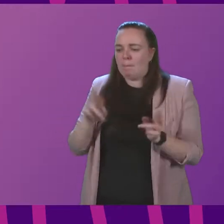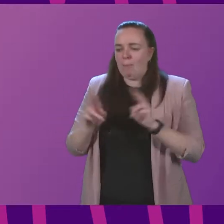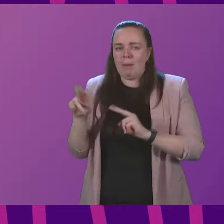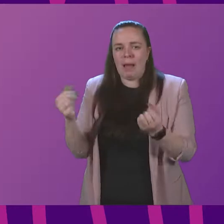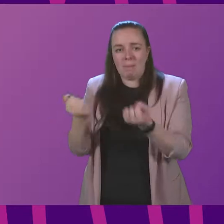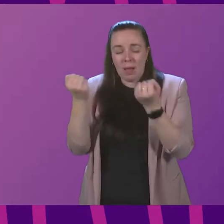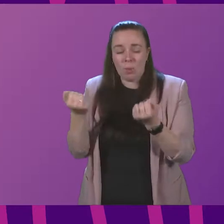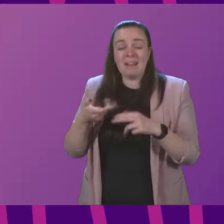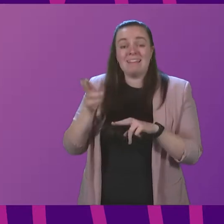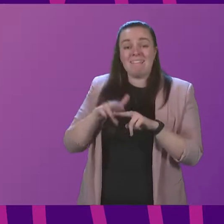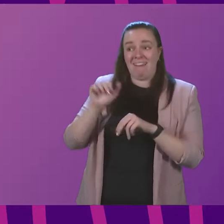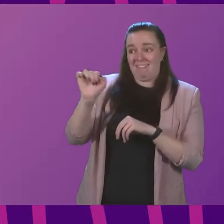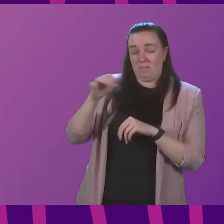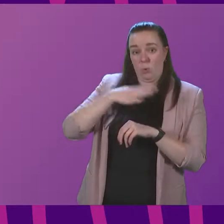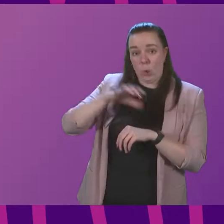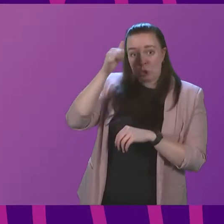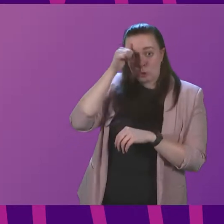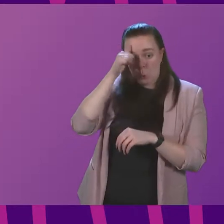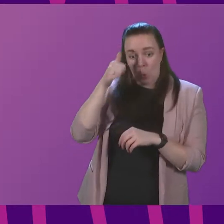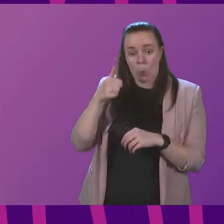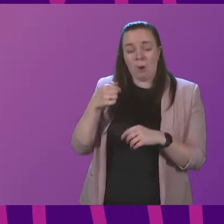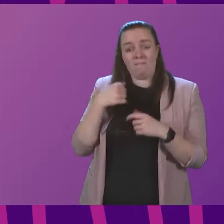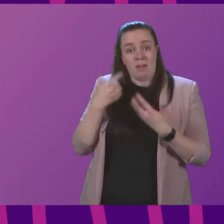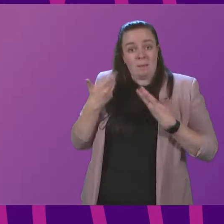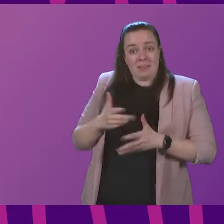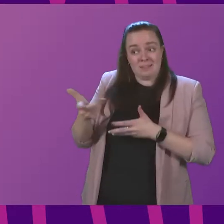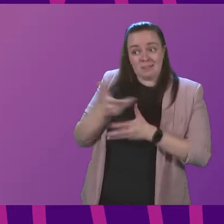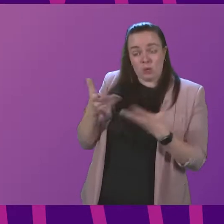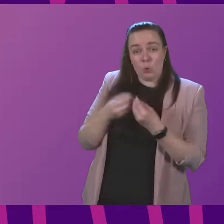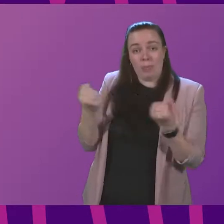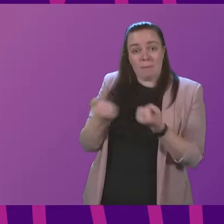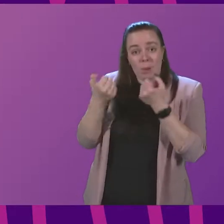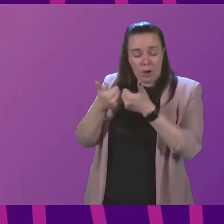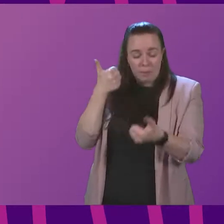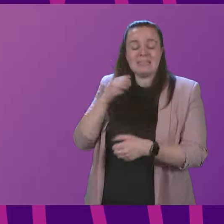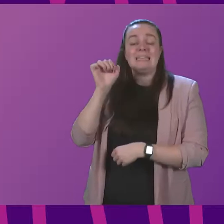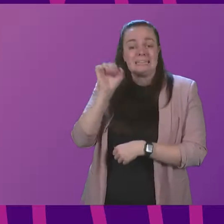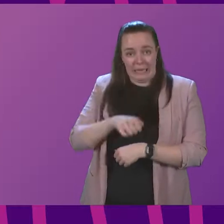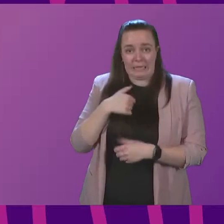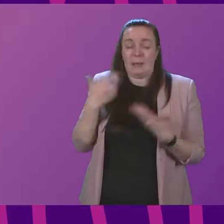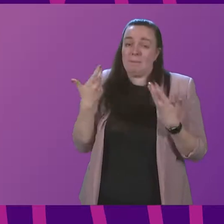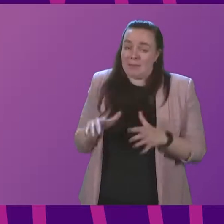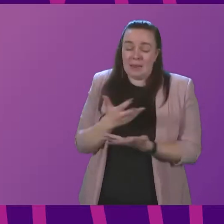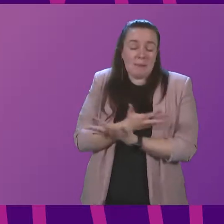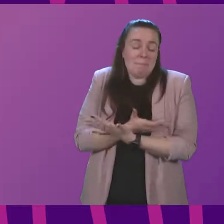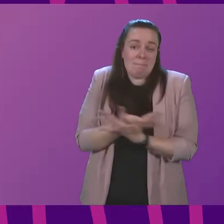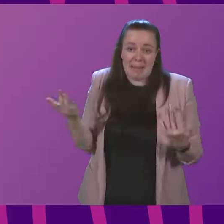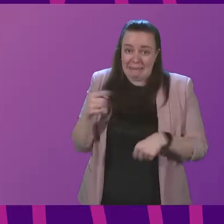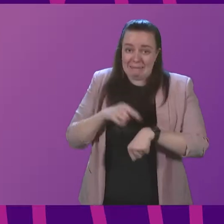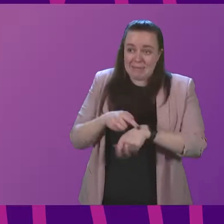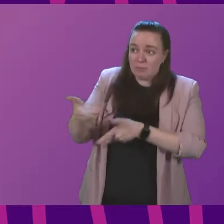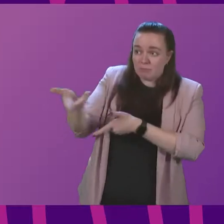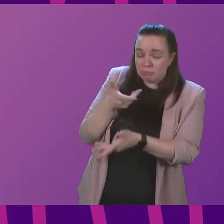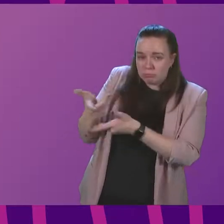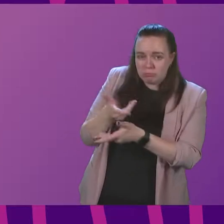Now if Mr Lumsden wants to know have I had discussions with power companies yes I have on multiple occasions